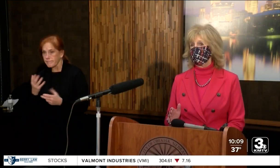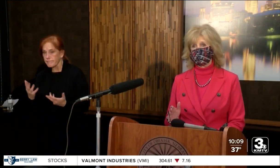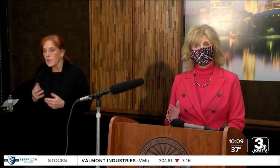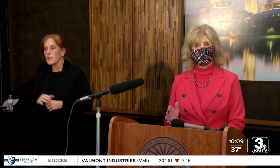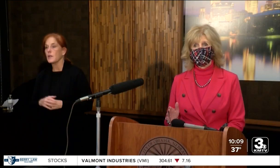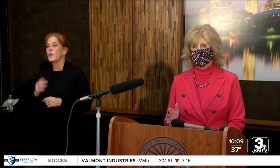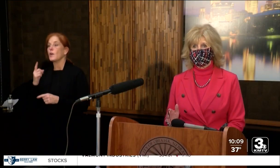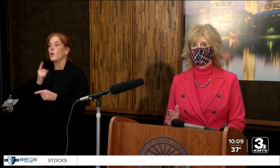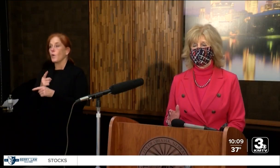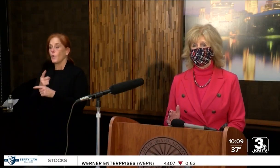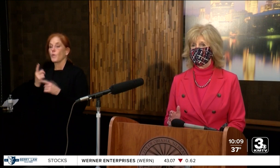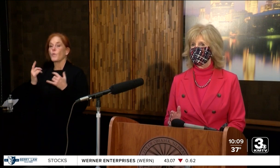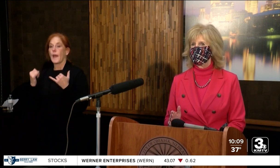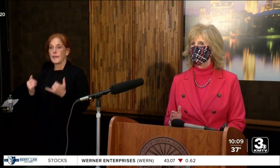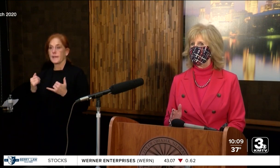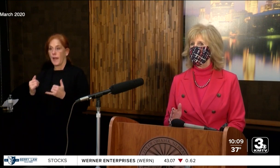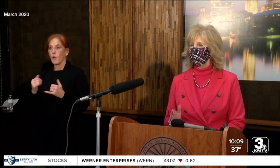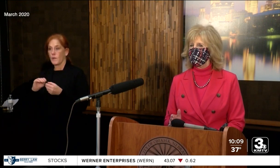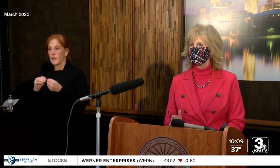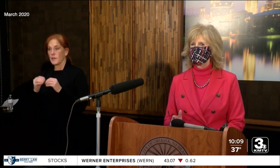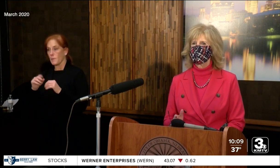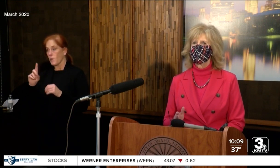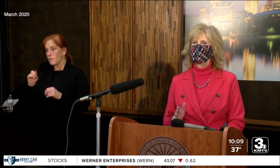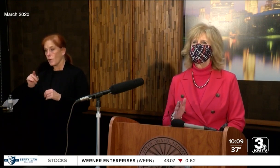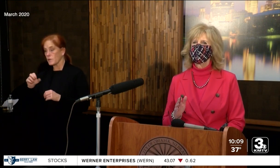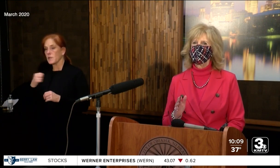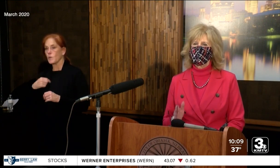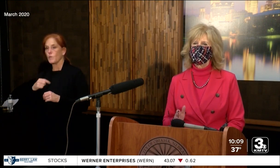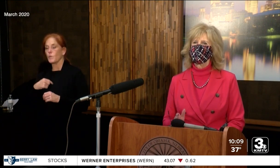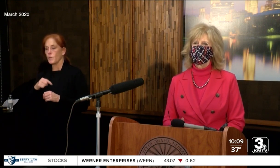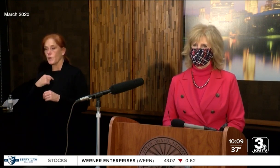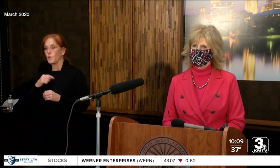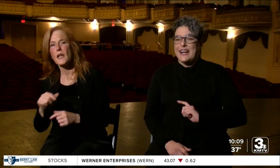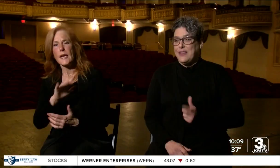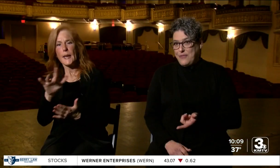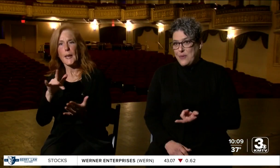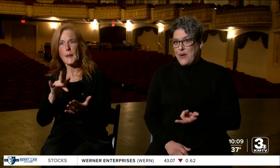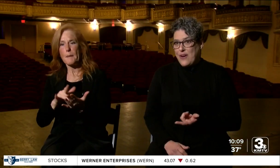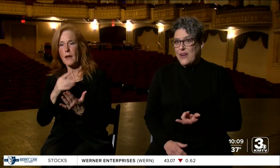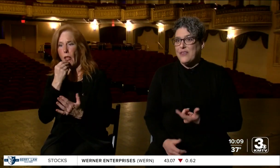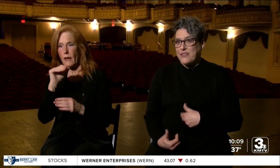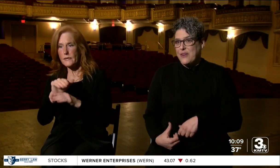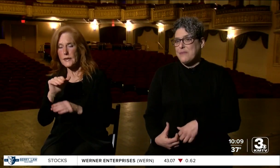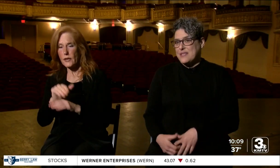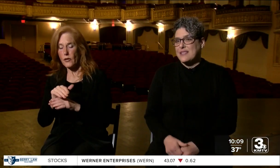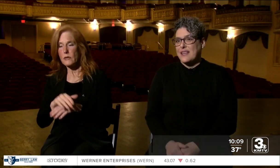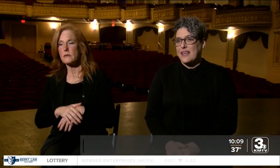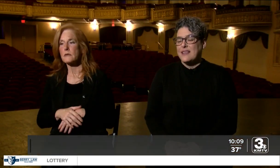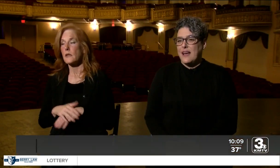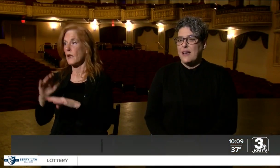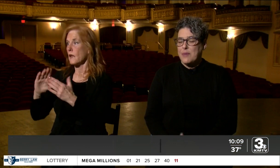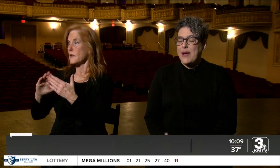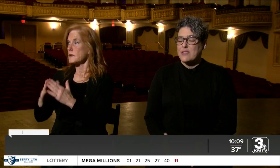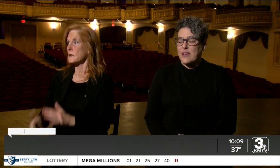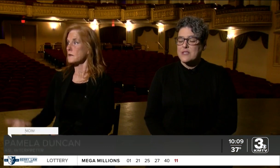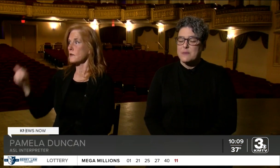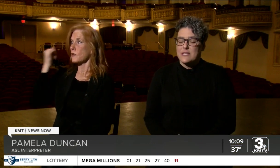would have to go more than a year. March 2020. In the middle of dinner, I got the phone call from the city, the mayor's office